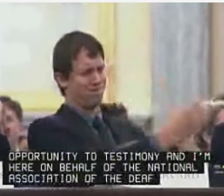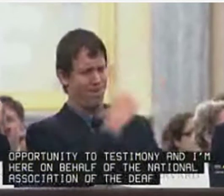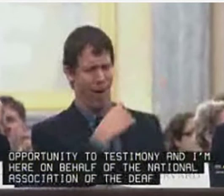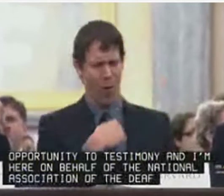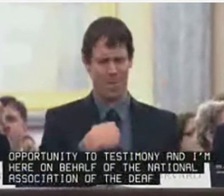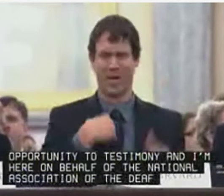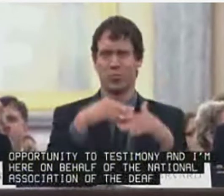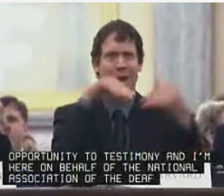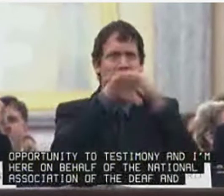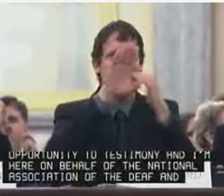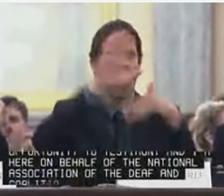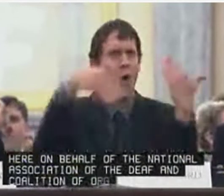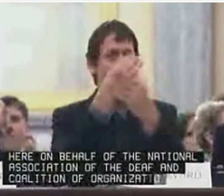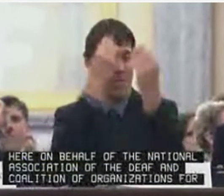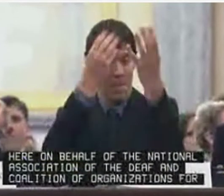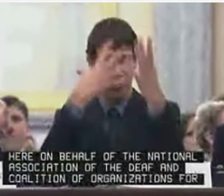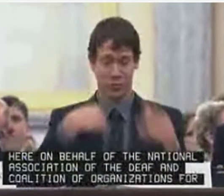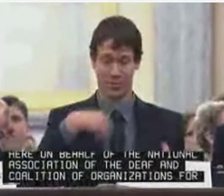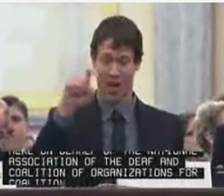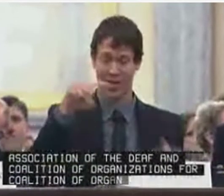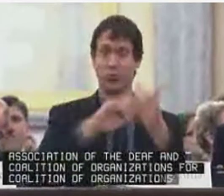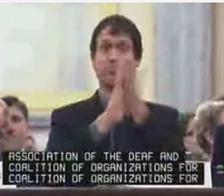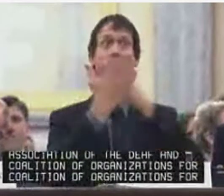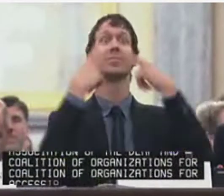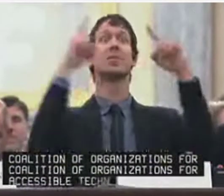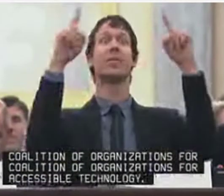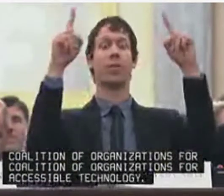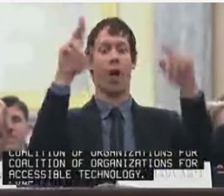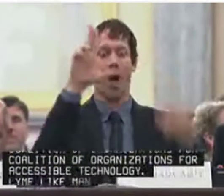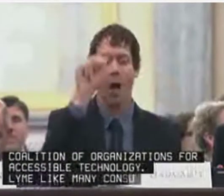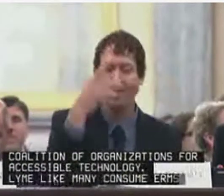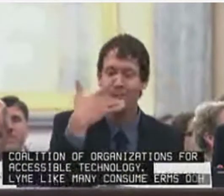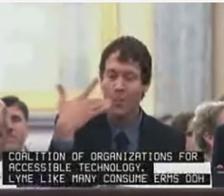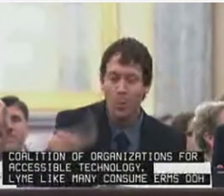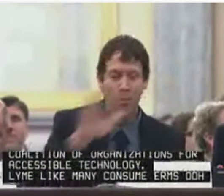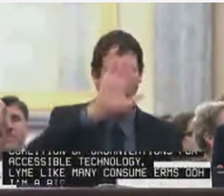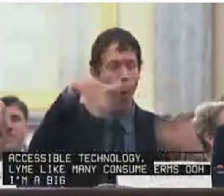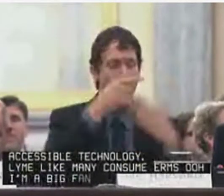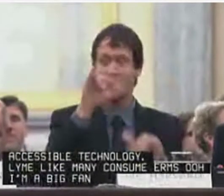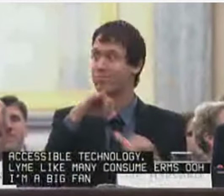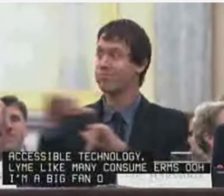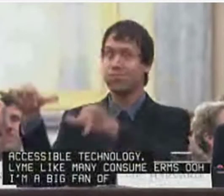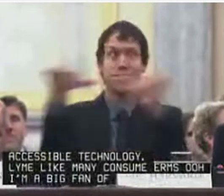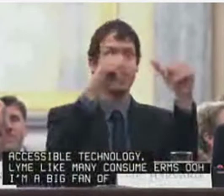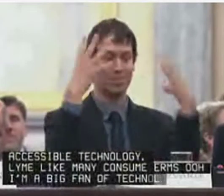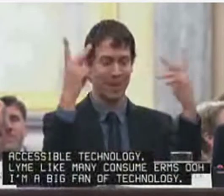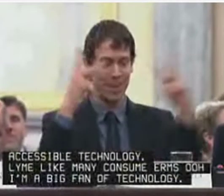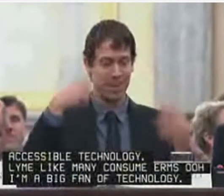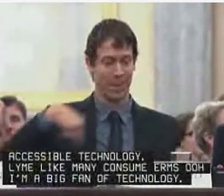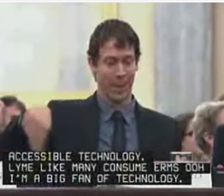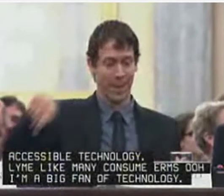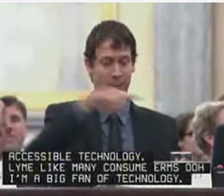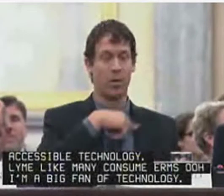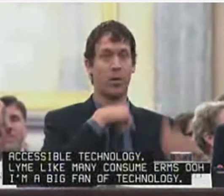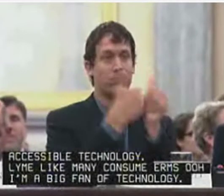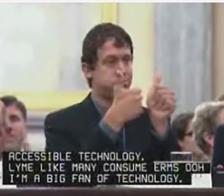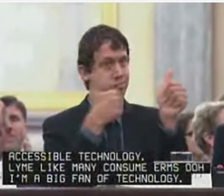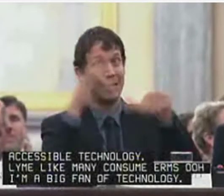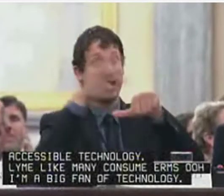consumers, I'm a big fan of technology. Technology empowers me to access the information I need to be successful. Unfortunately, all